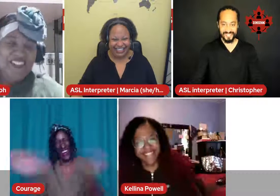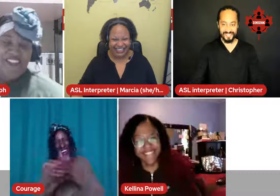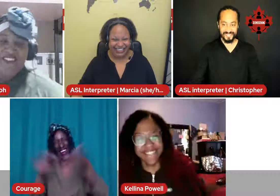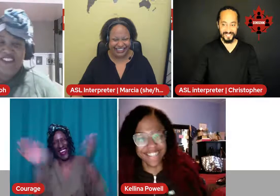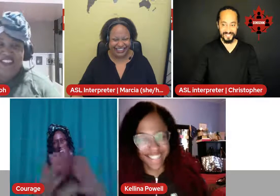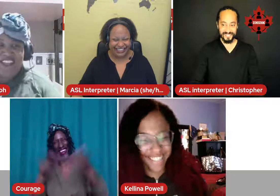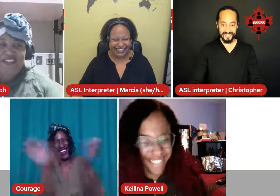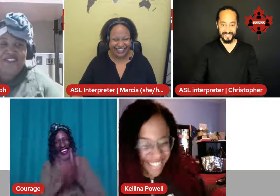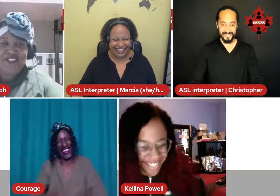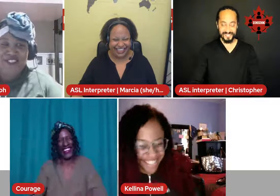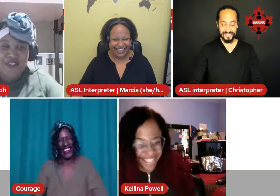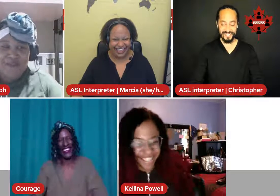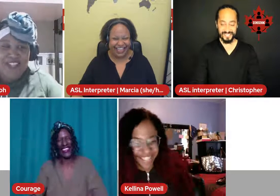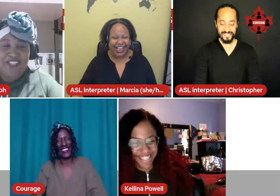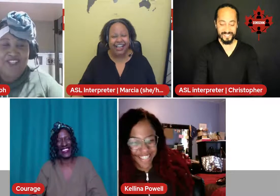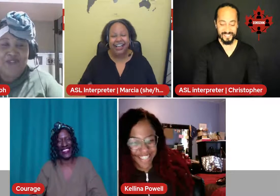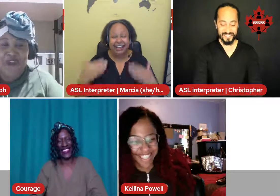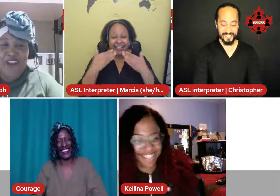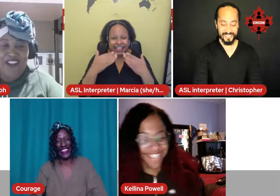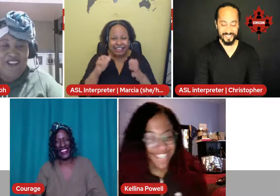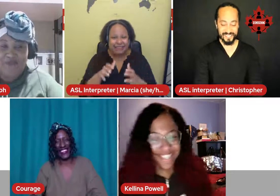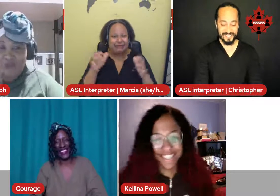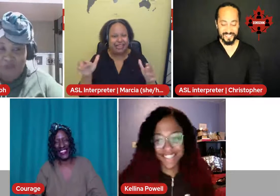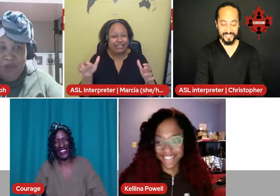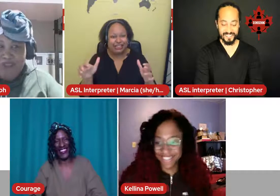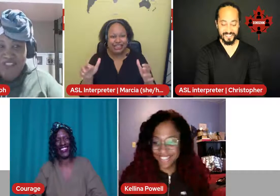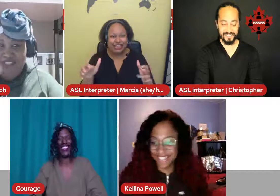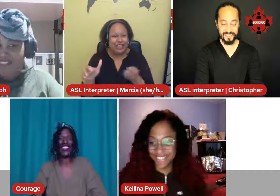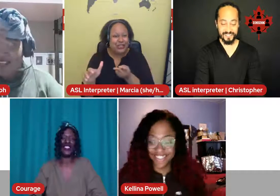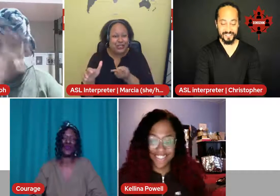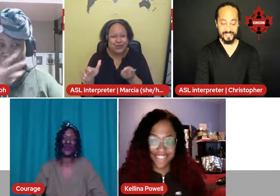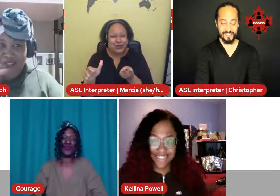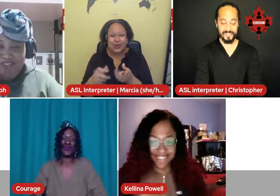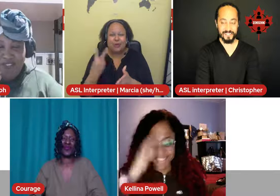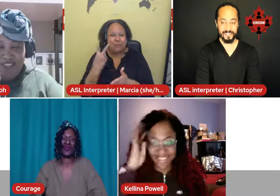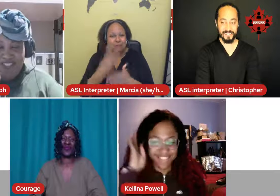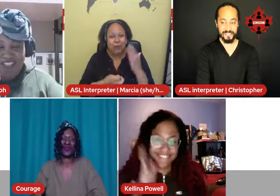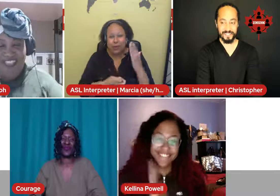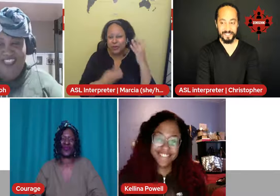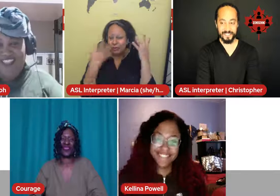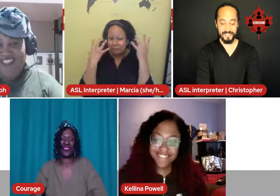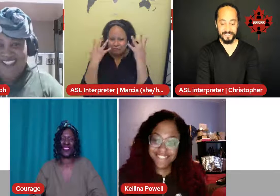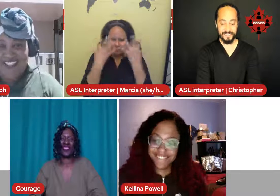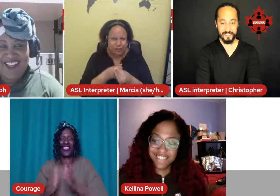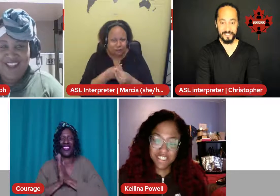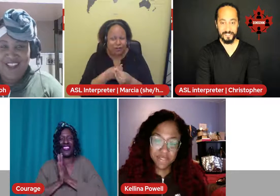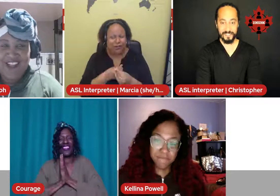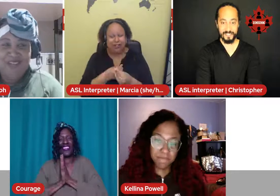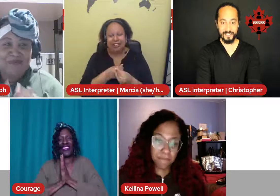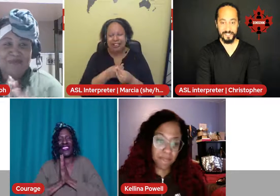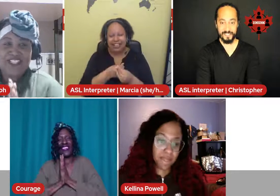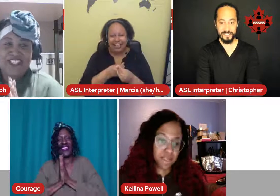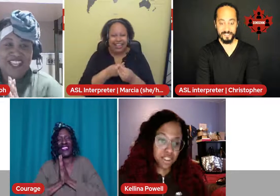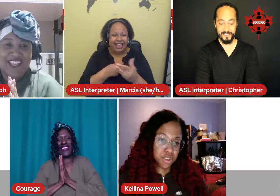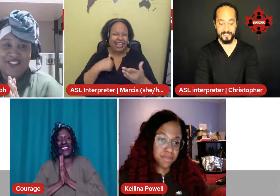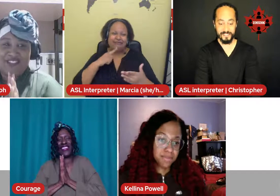Thank you so much. You are both beautiful and I appreciate your